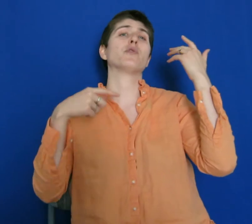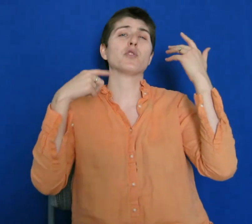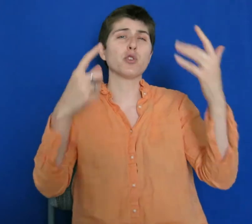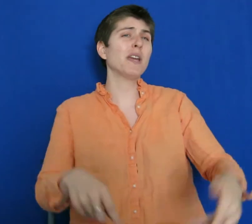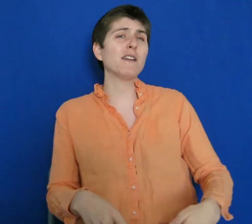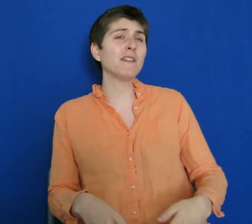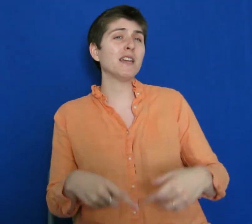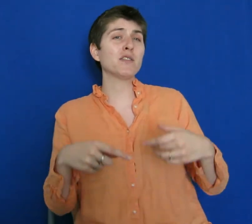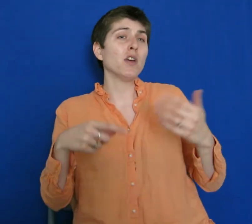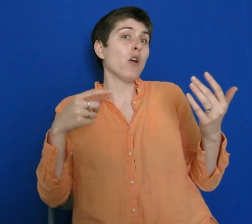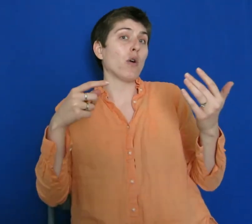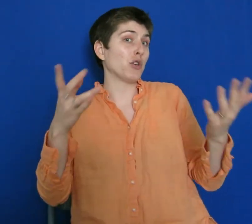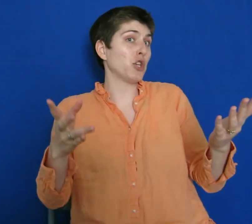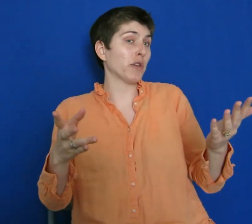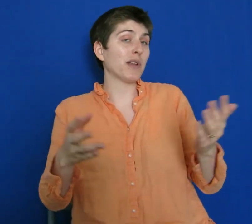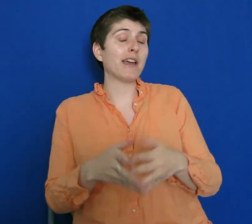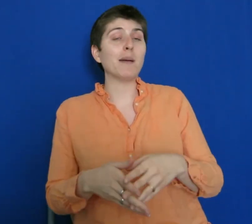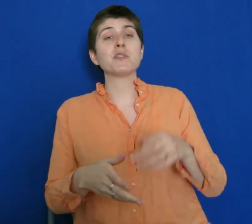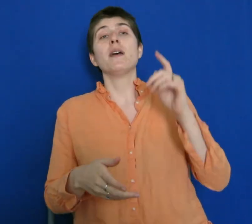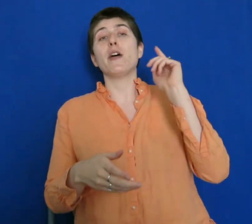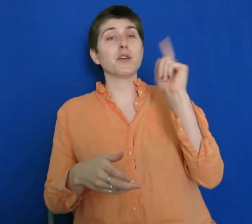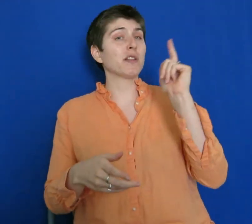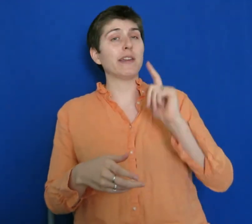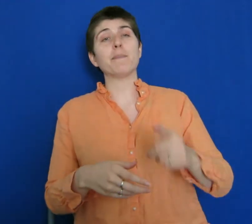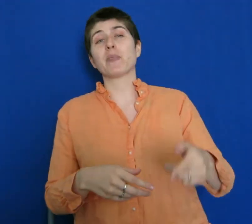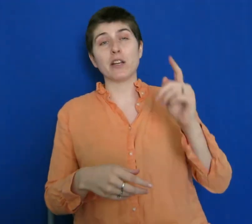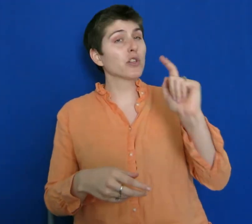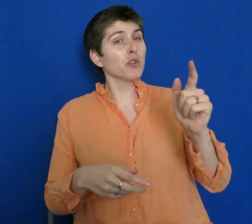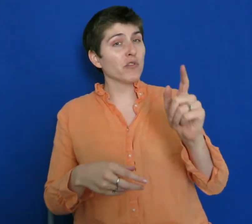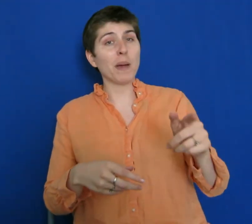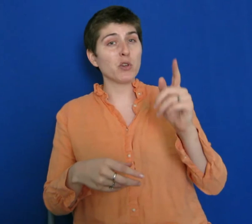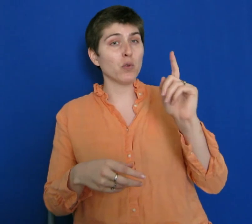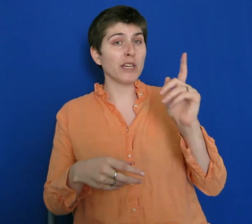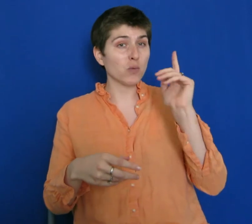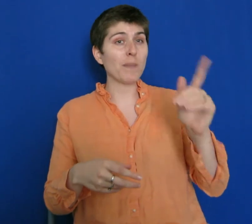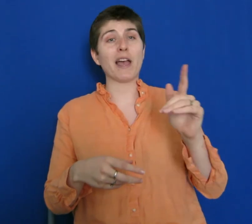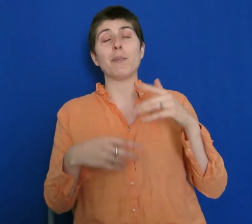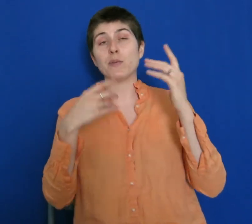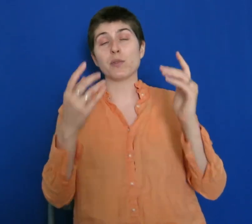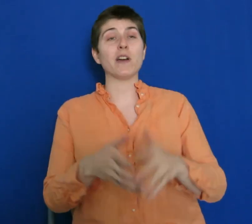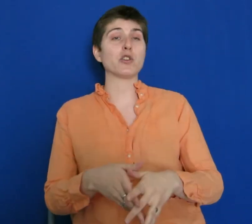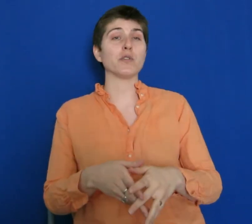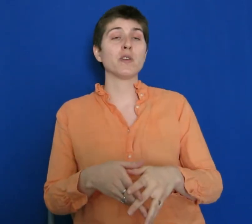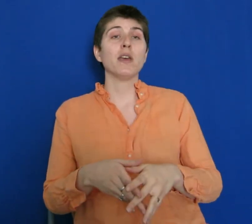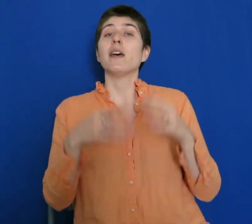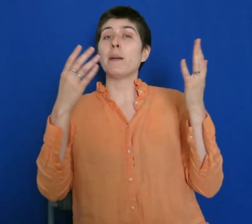through social media feeds, or watch each other play games. Then there's The League, an exclusive members-only swiping app aimed at professionals. Then